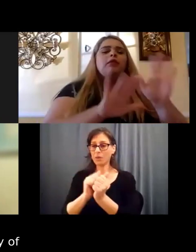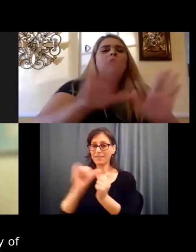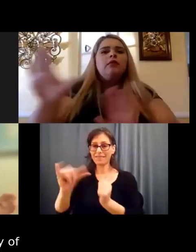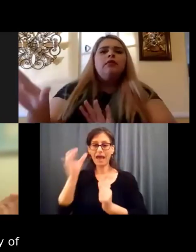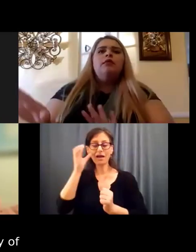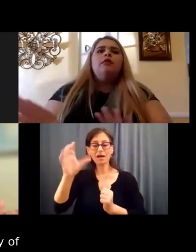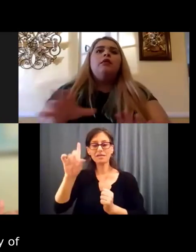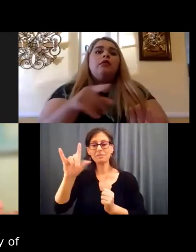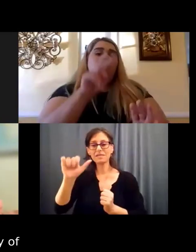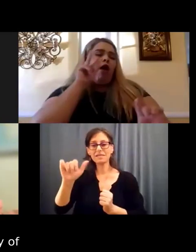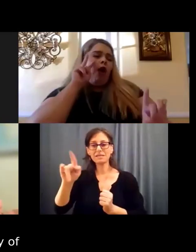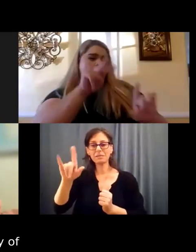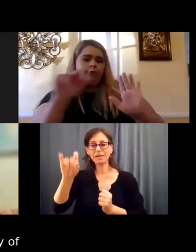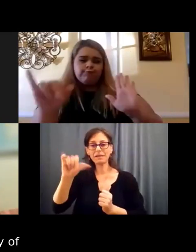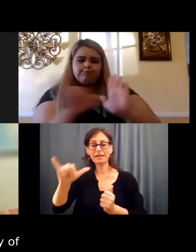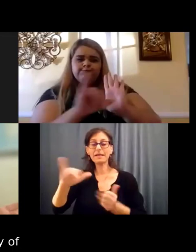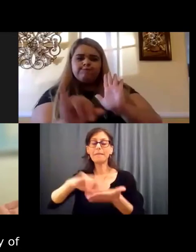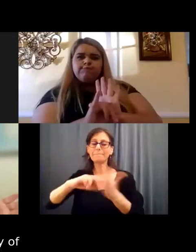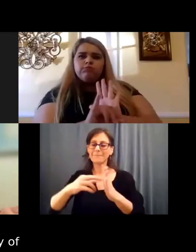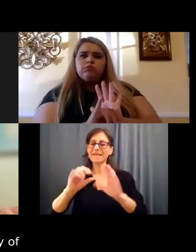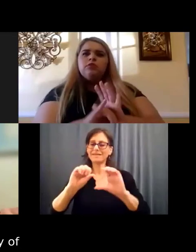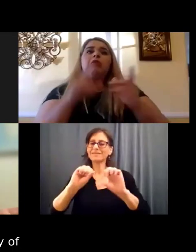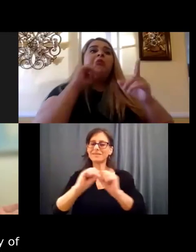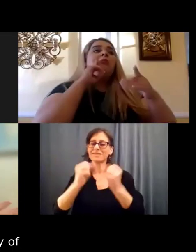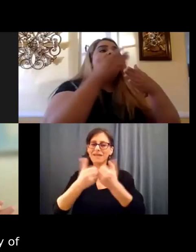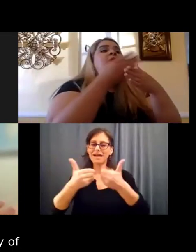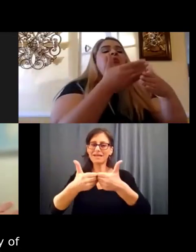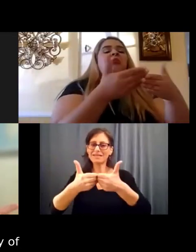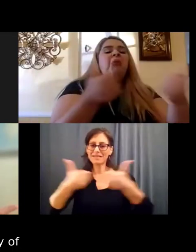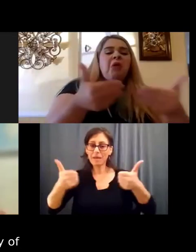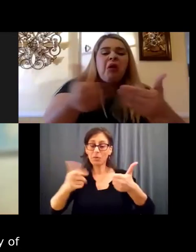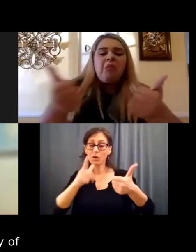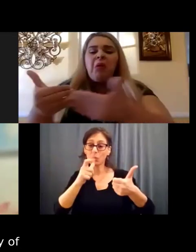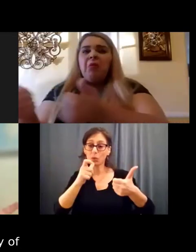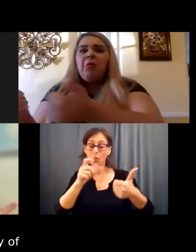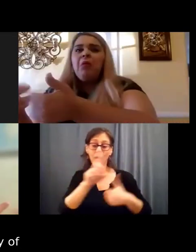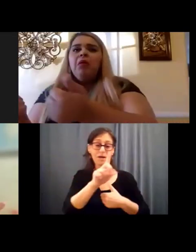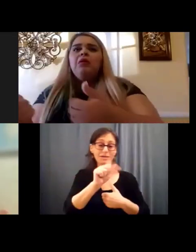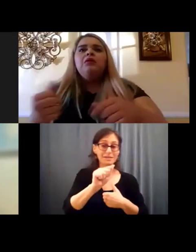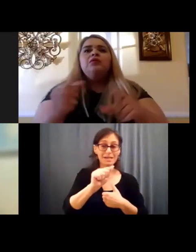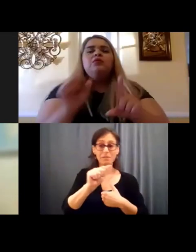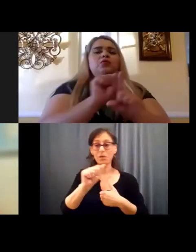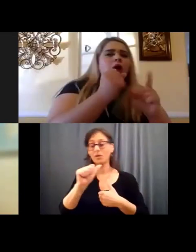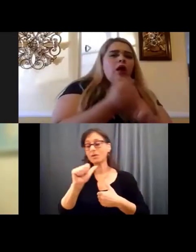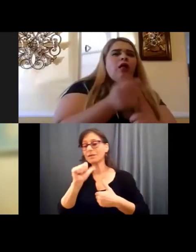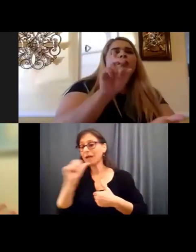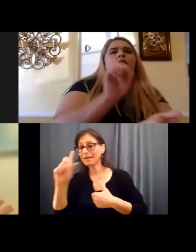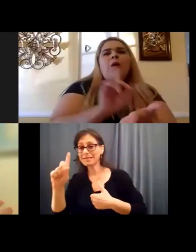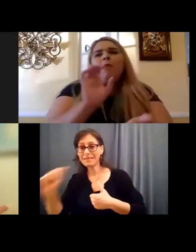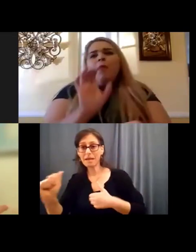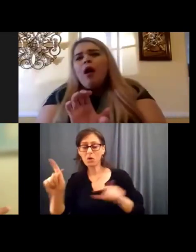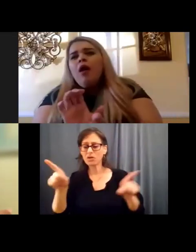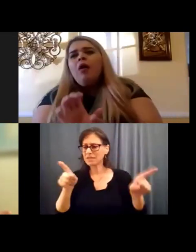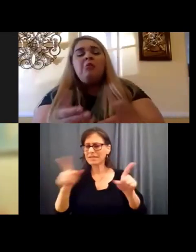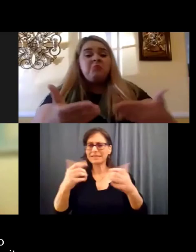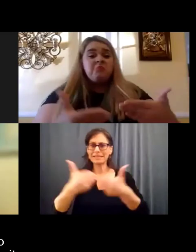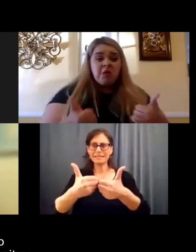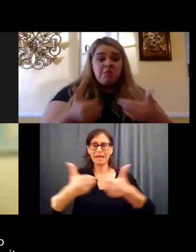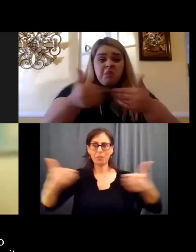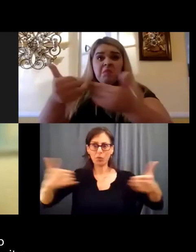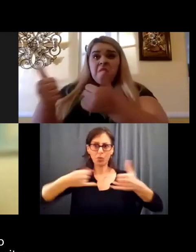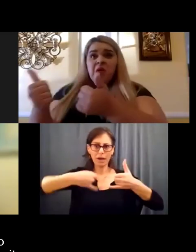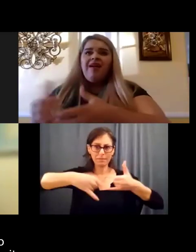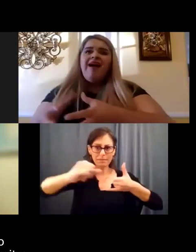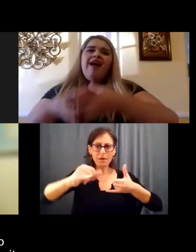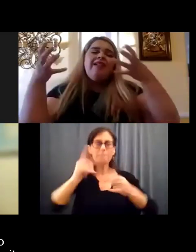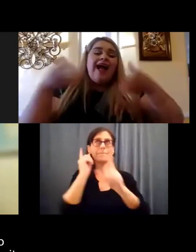separates the society of people disabled does all of it. It separates it in a big way when we're